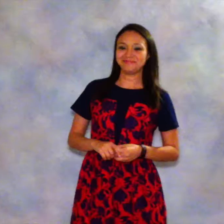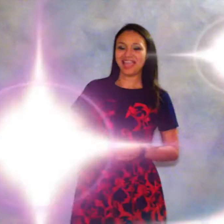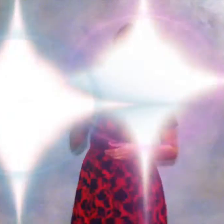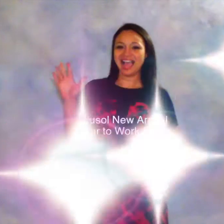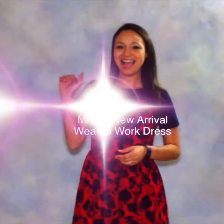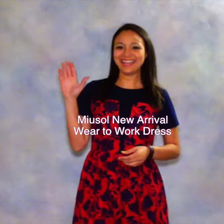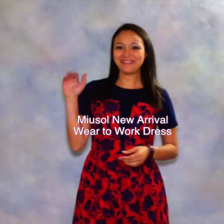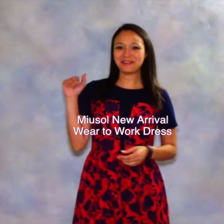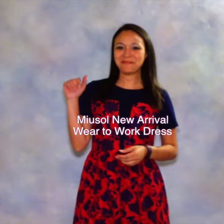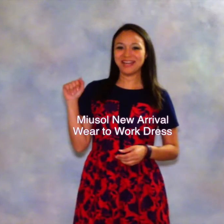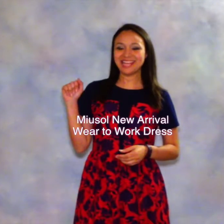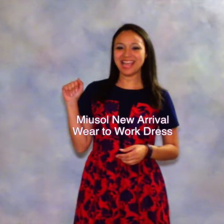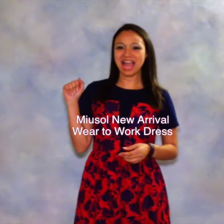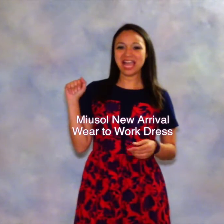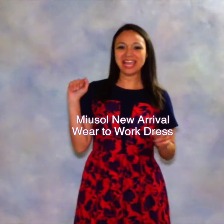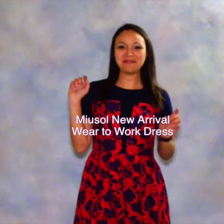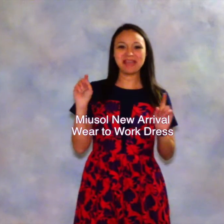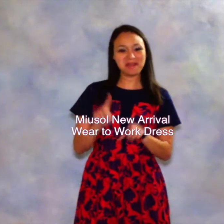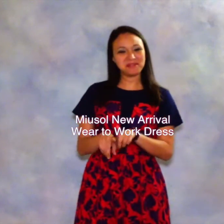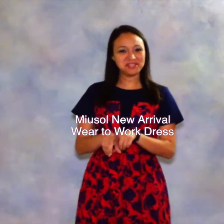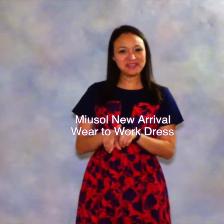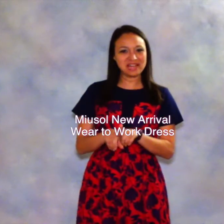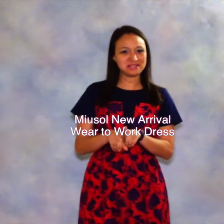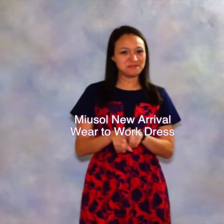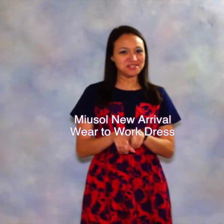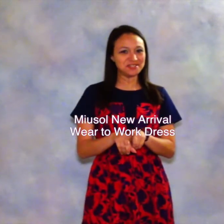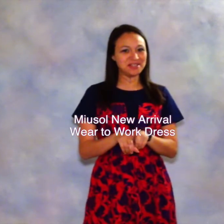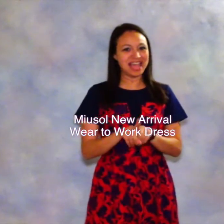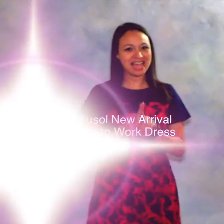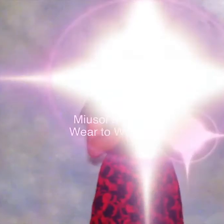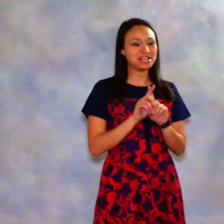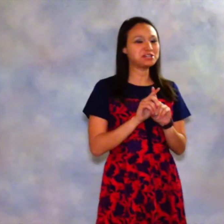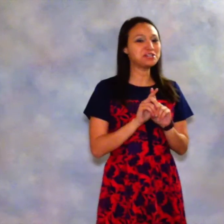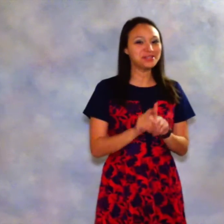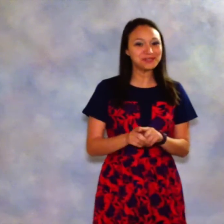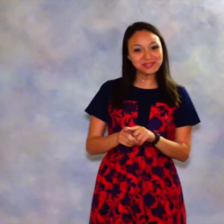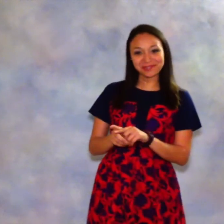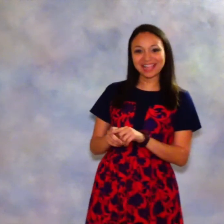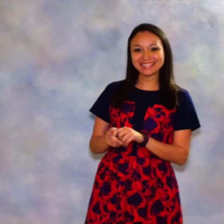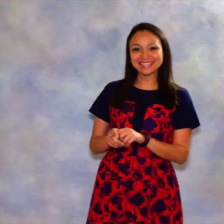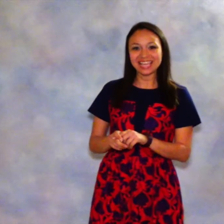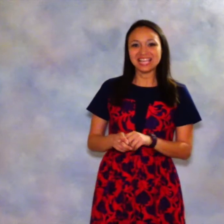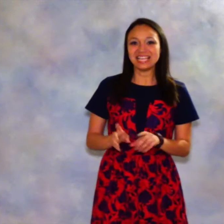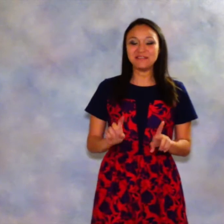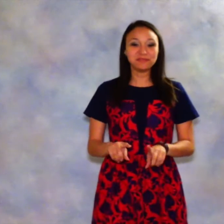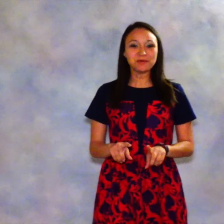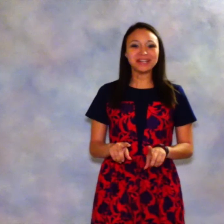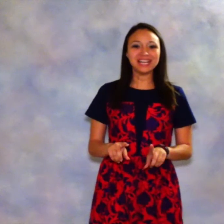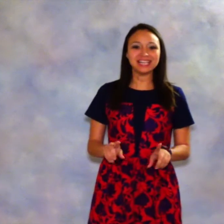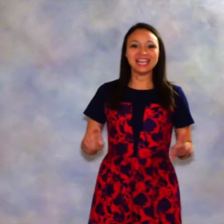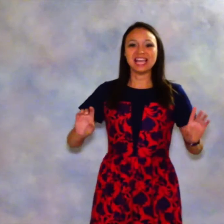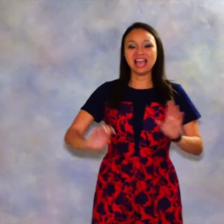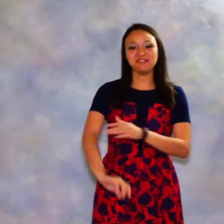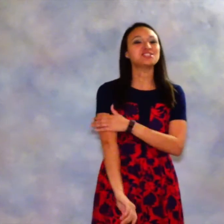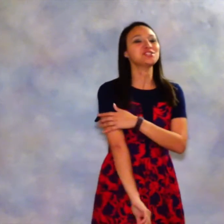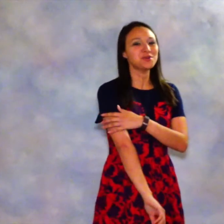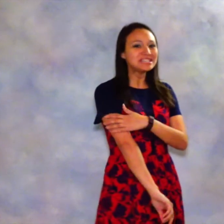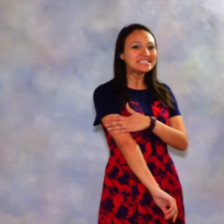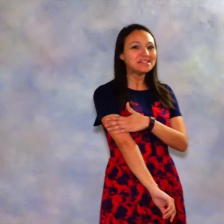Hi everybody! I am happy to announce Musole has a new dress. In Florida, having short sleeve